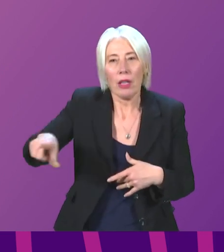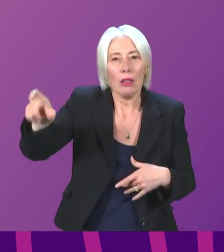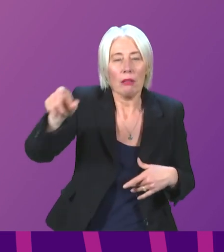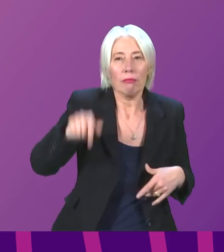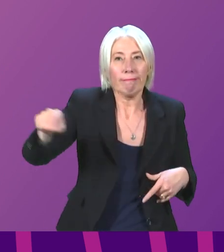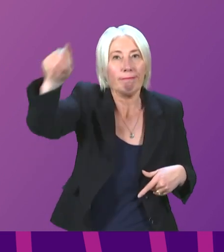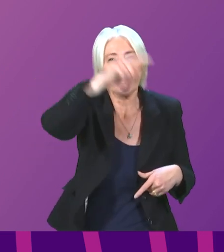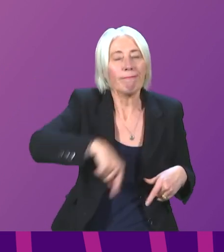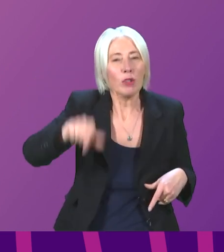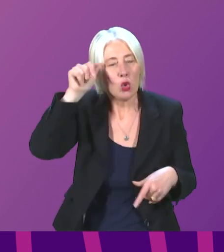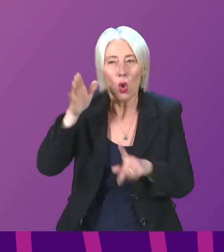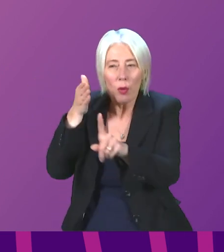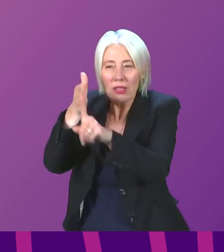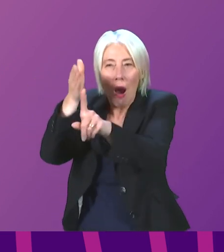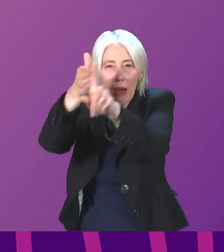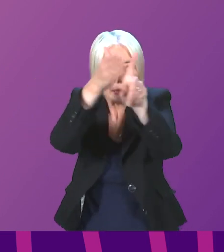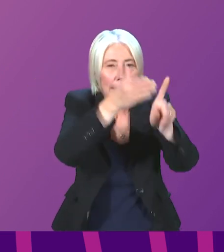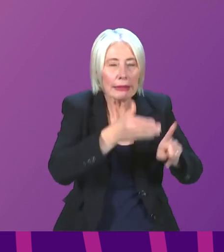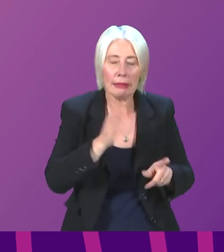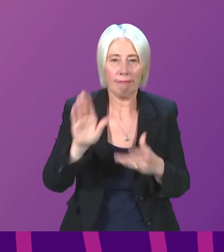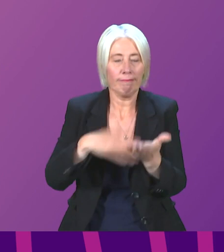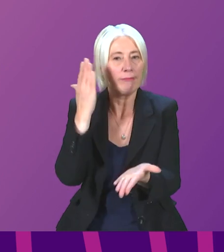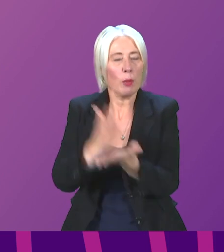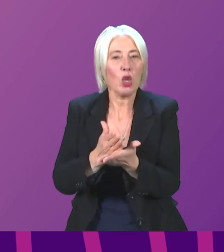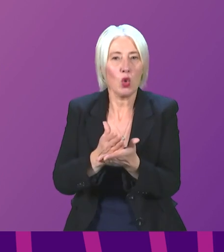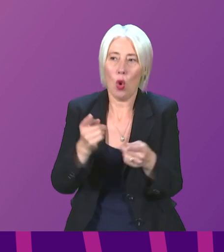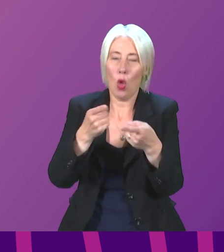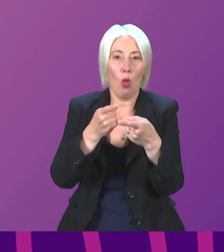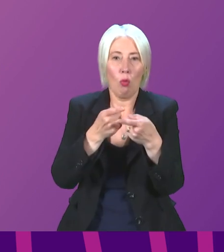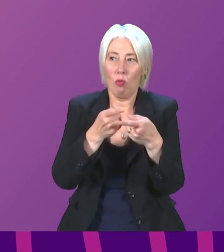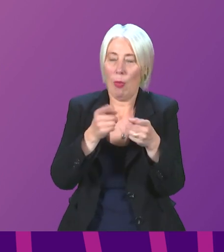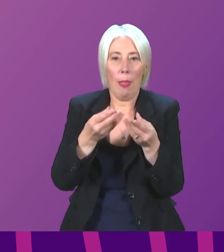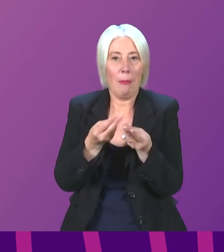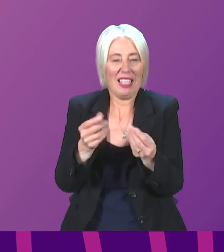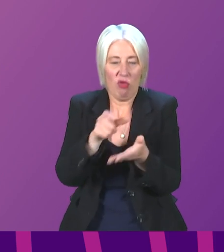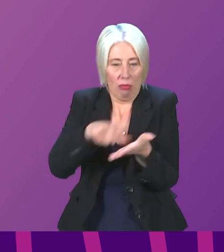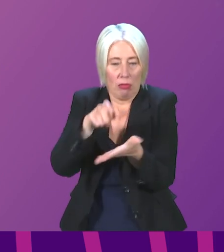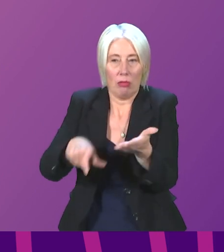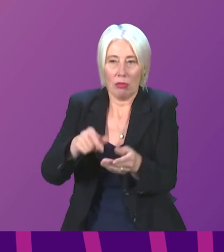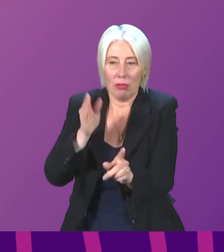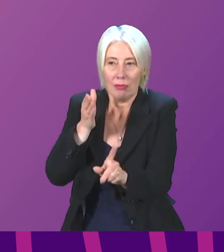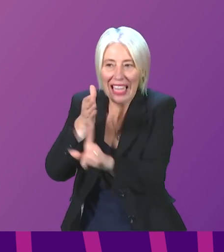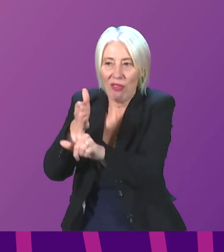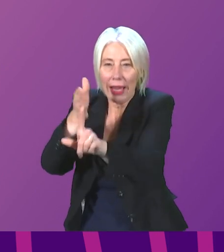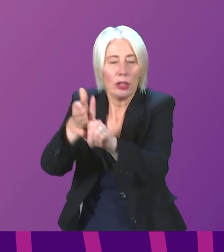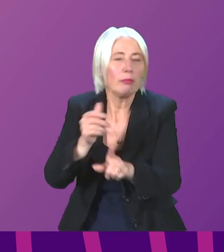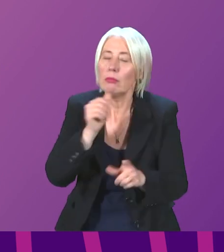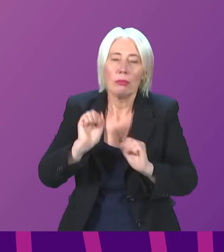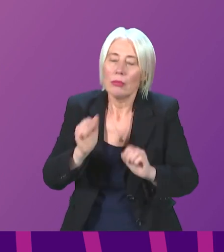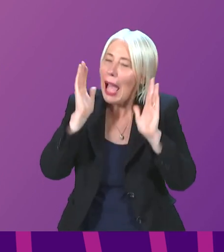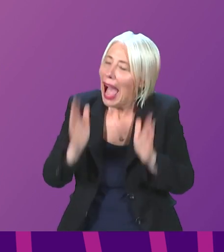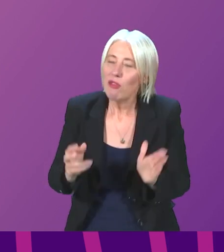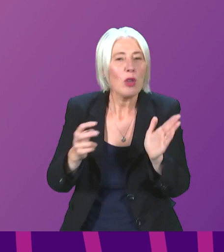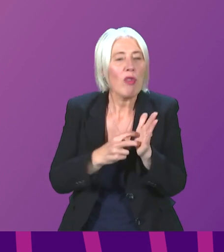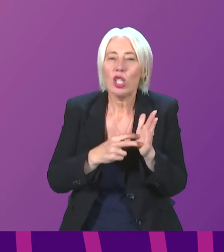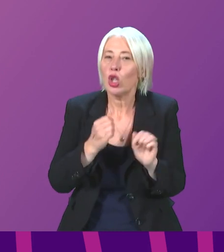and therefore there's a targeted effort to ensure that the material gets to them directly. They don't have to be registered to